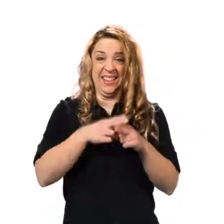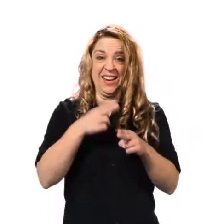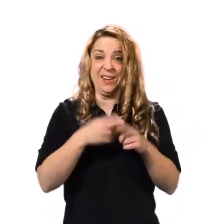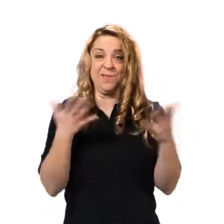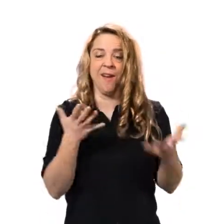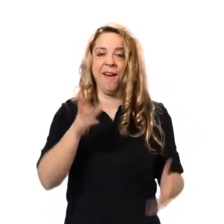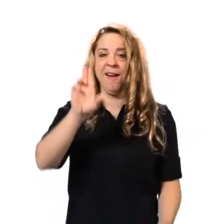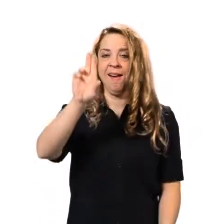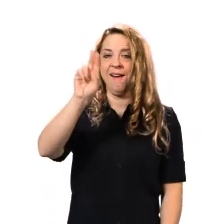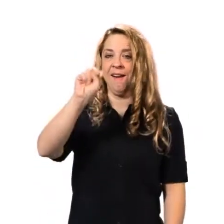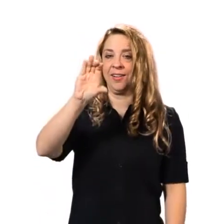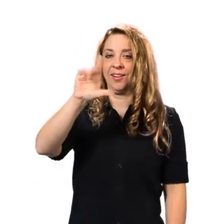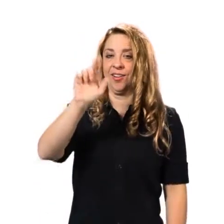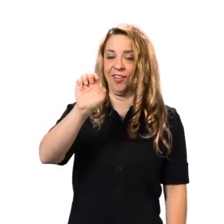His name was Uncle.